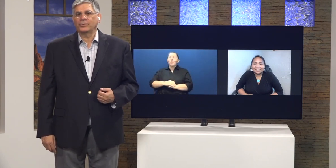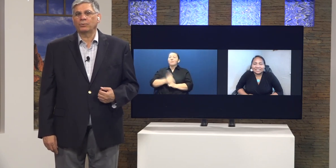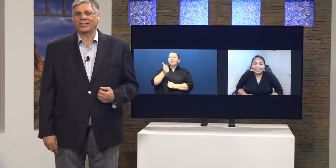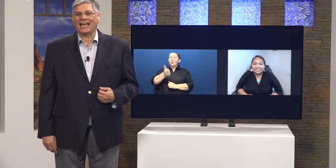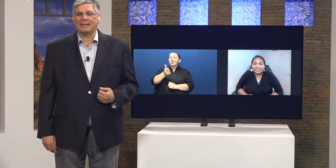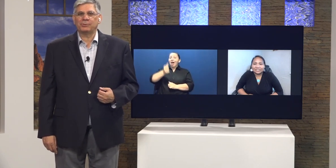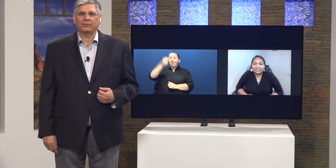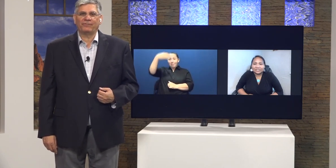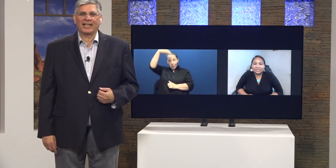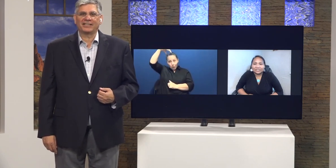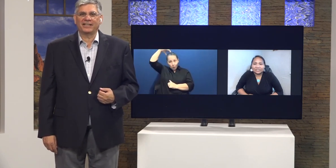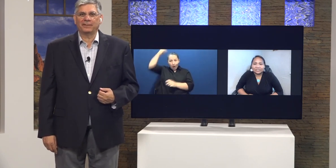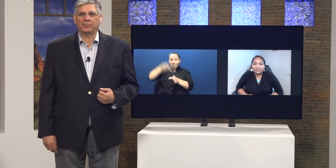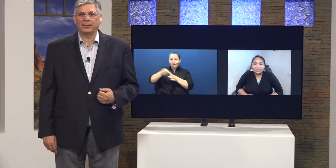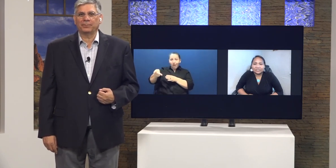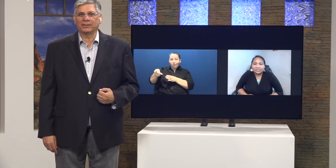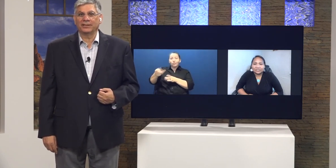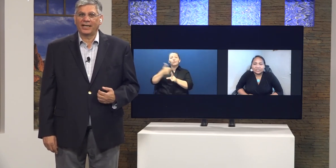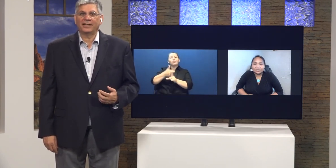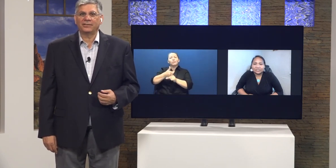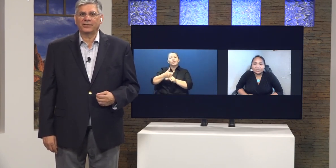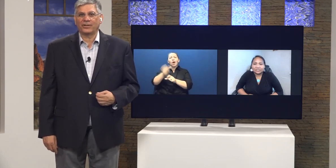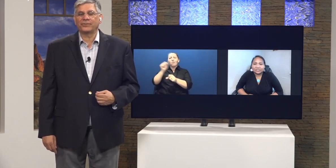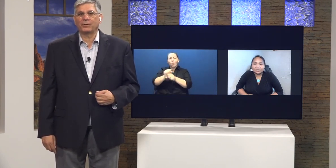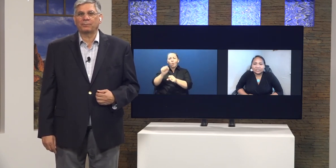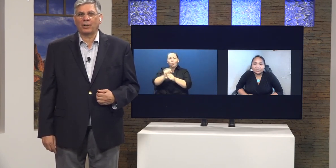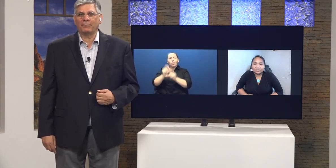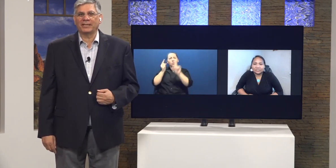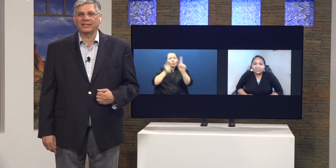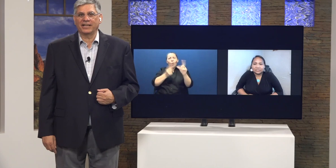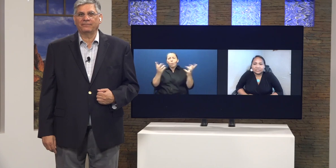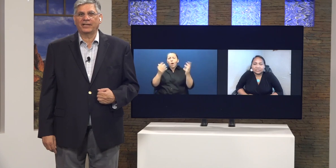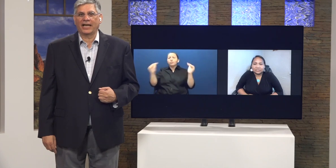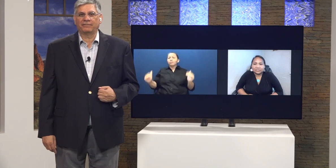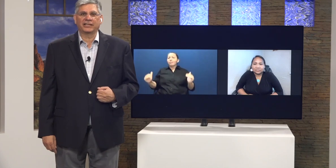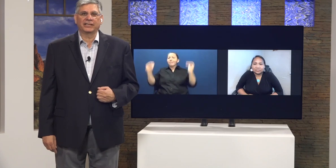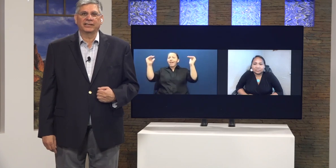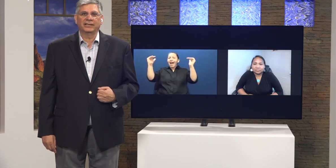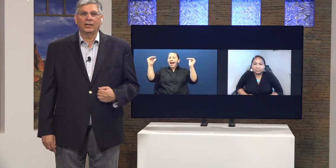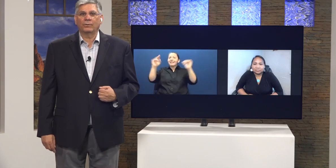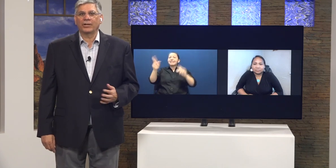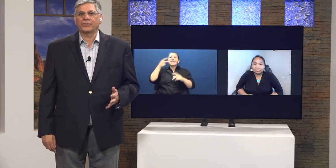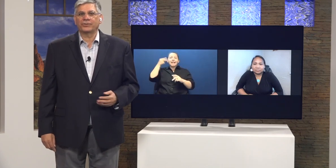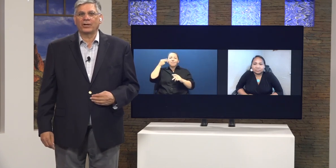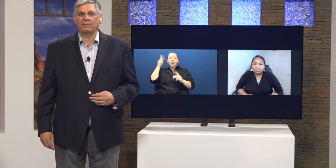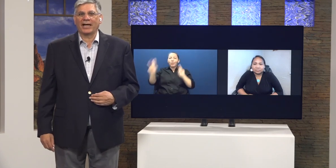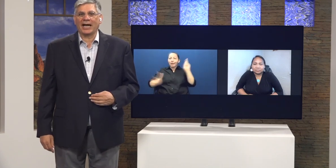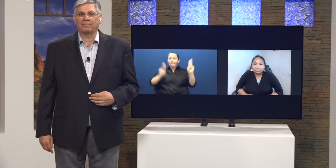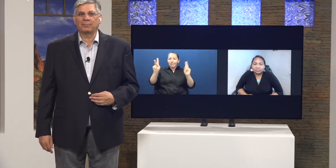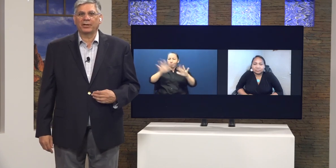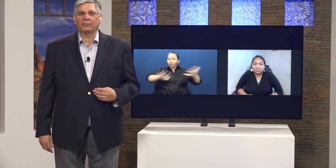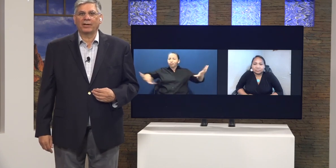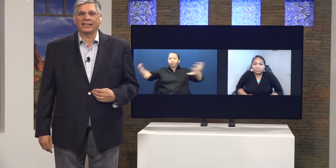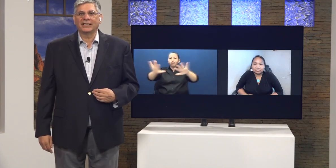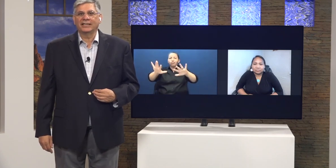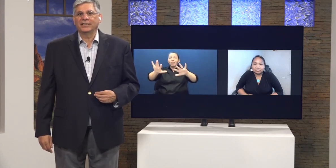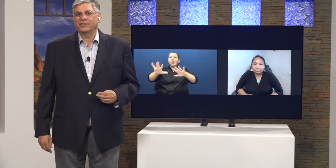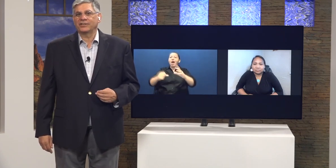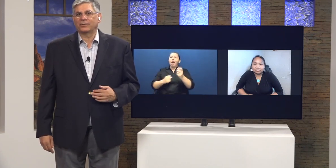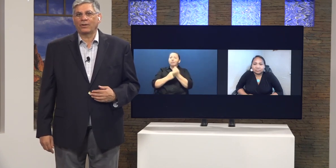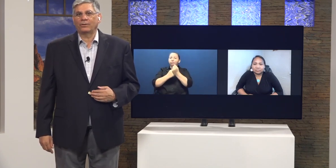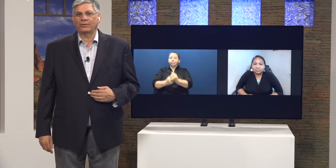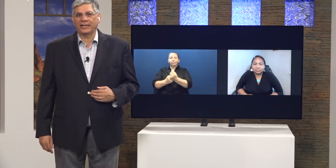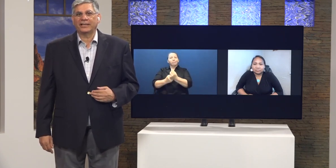whose work aims to advance Native people and she's also a prominent Deaf advocate. We're also joined by Amber Braithwaite.